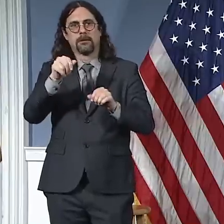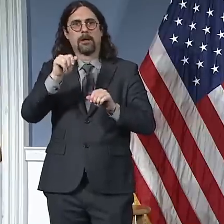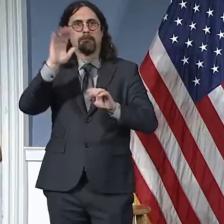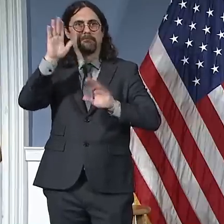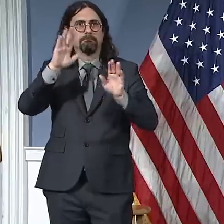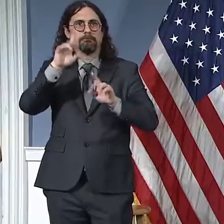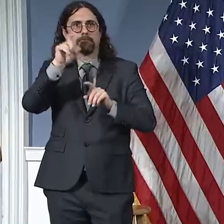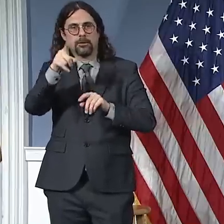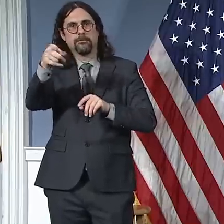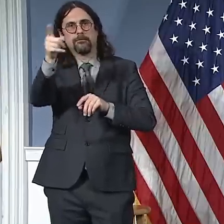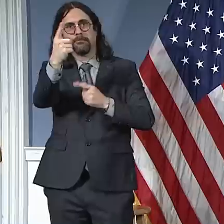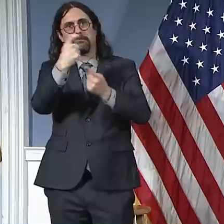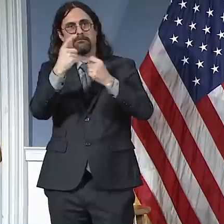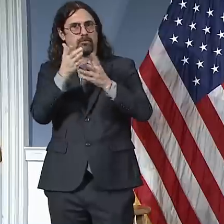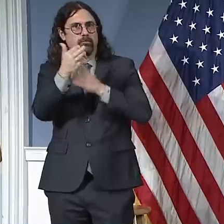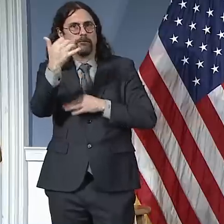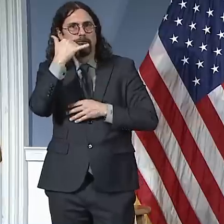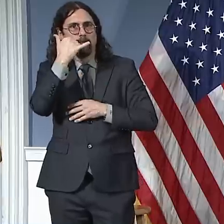Spanish, finish just a few sentences.